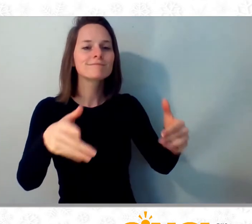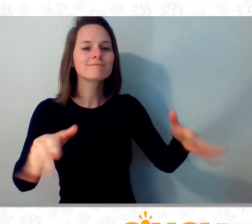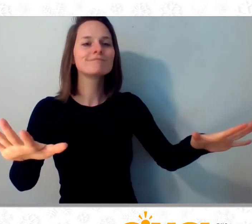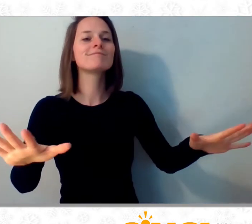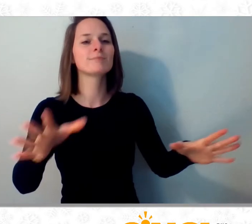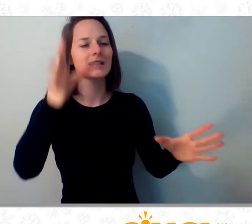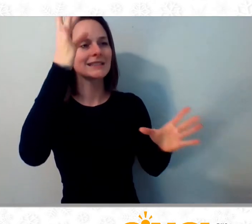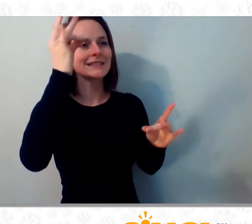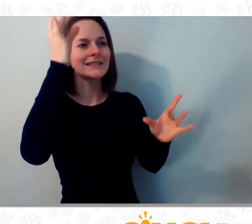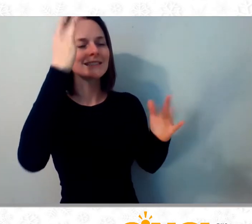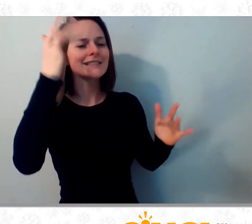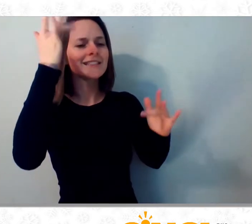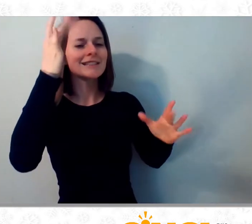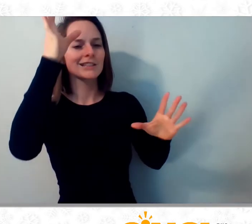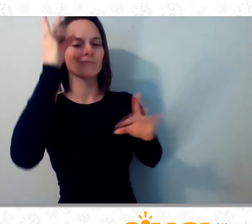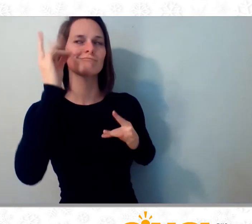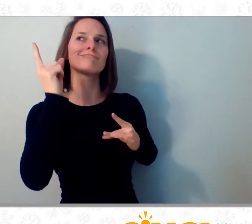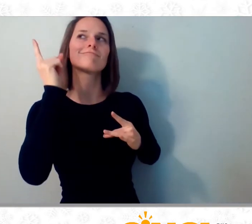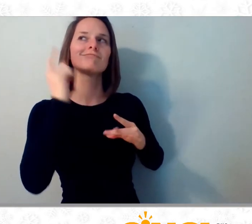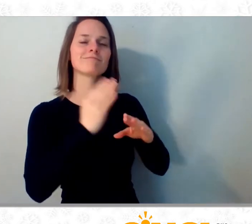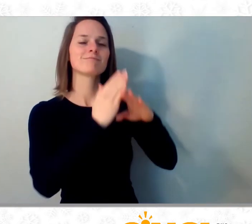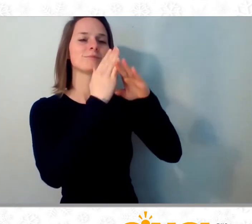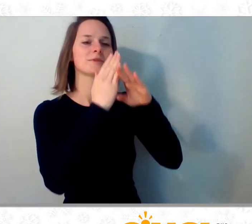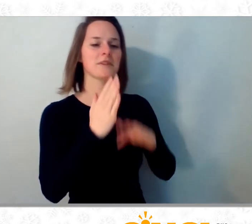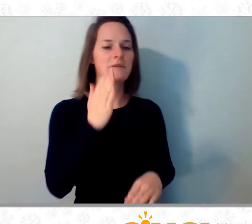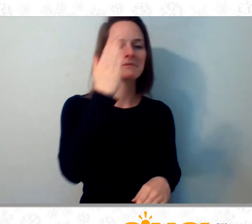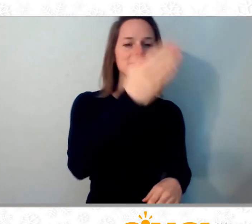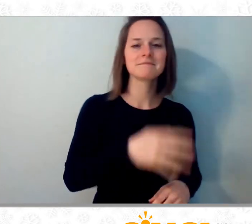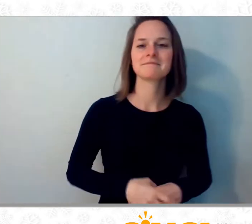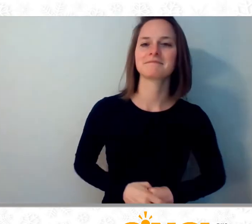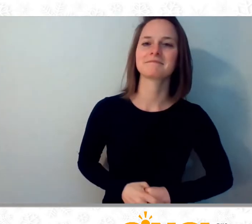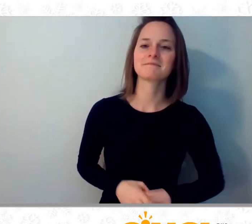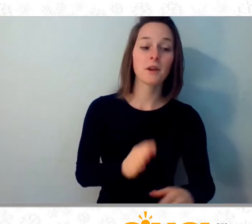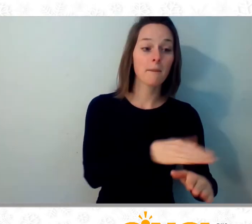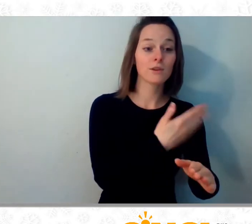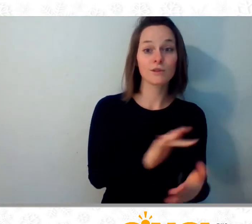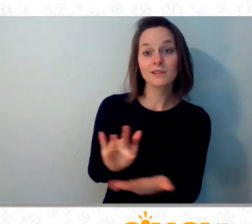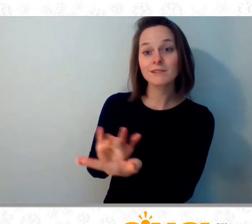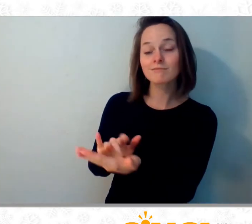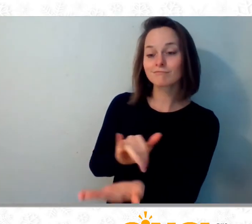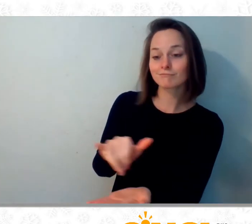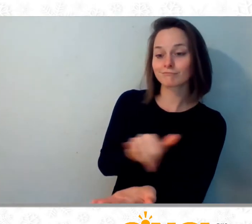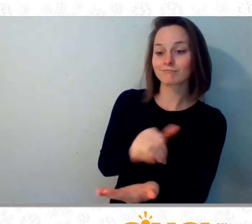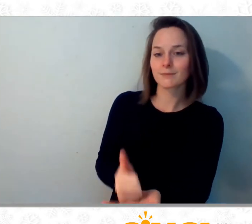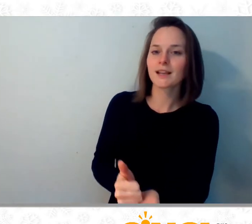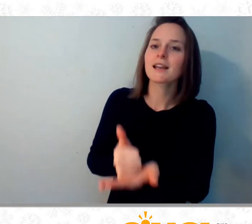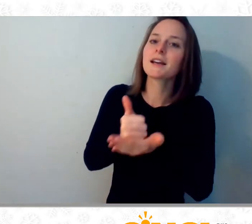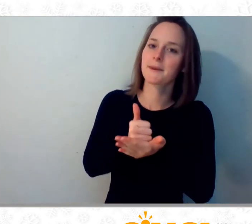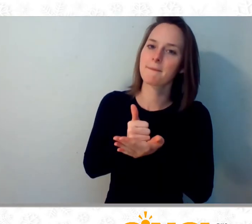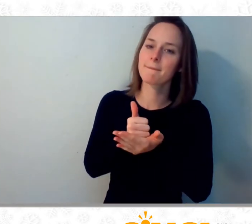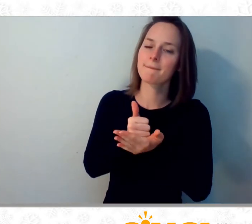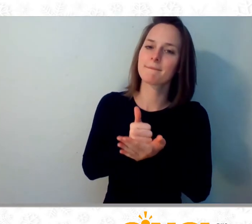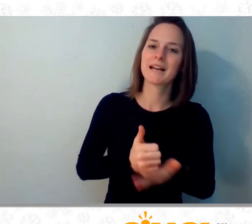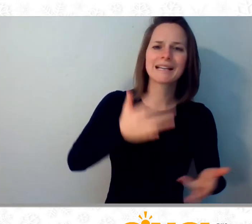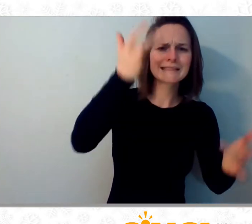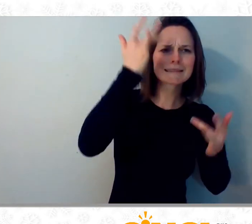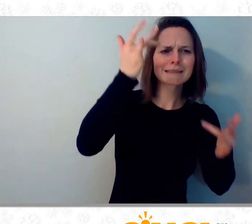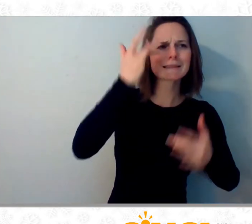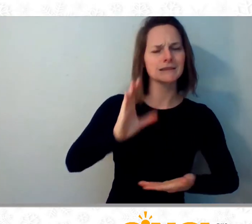and make you virus free Oh music is the medicine that heals our every care And